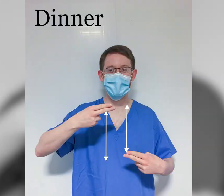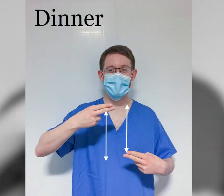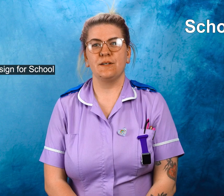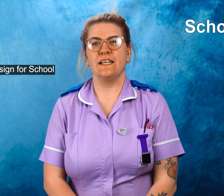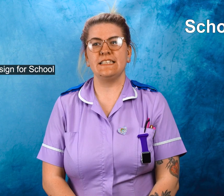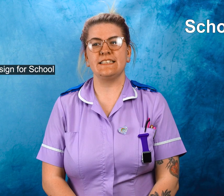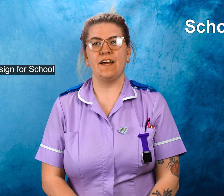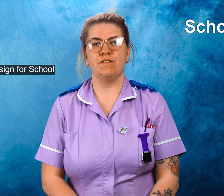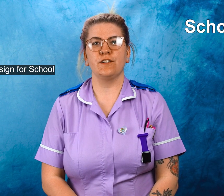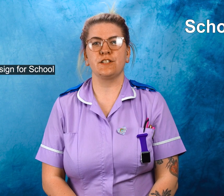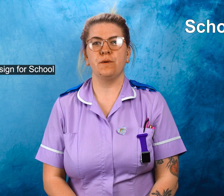So this is the sign for school.